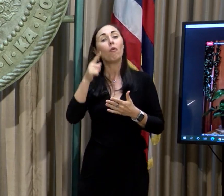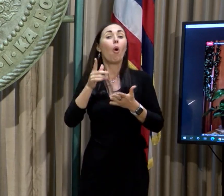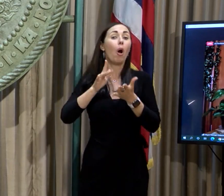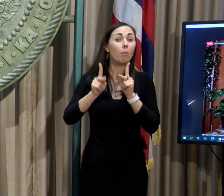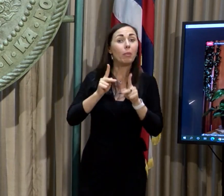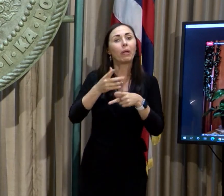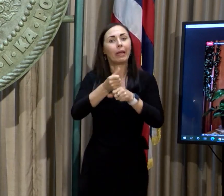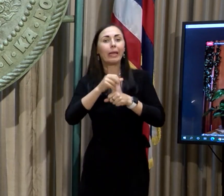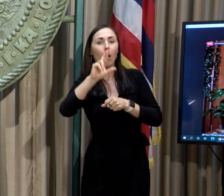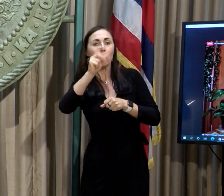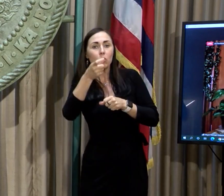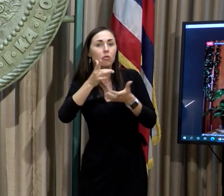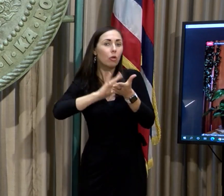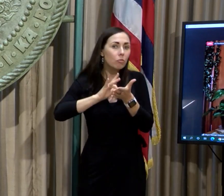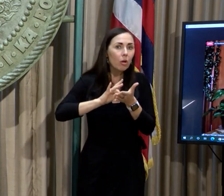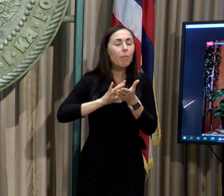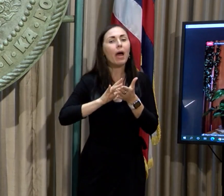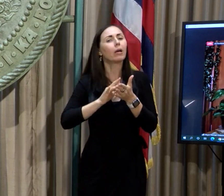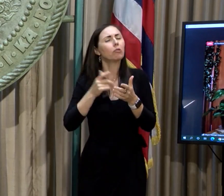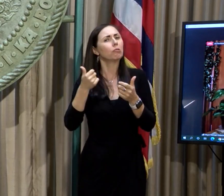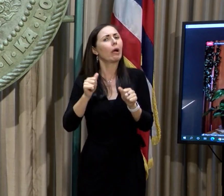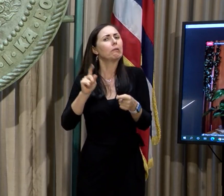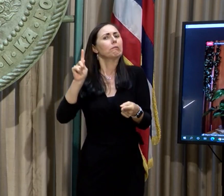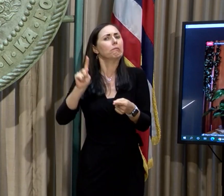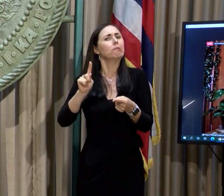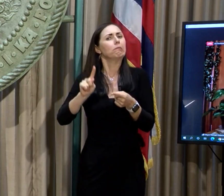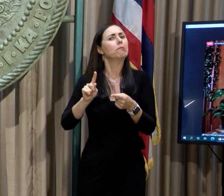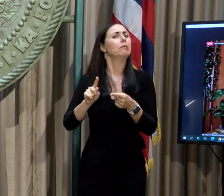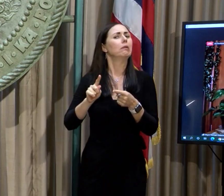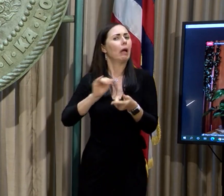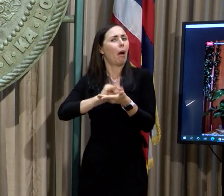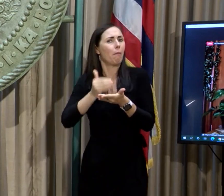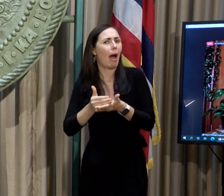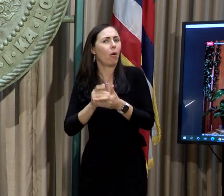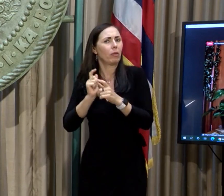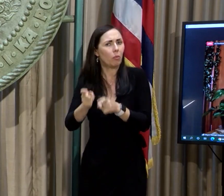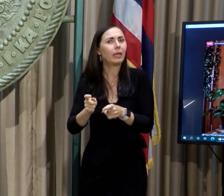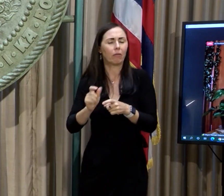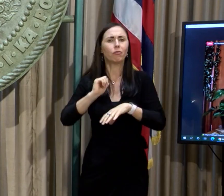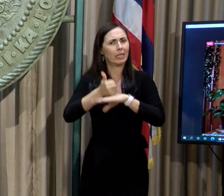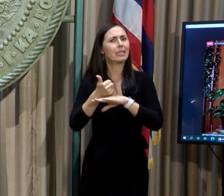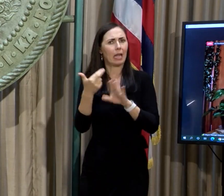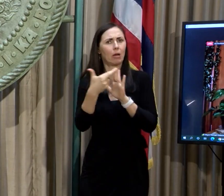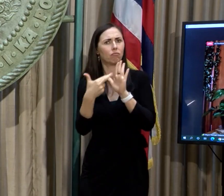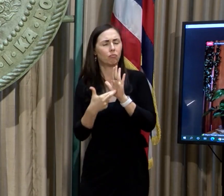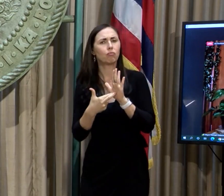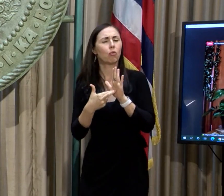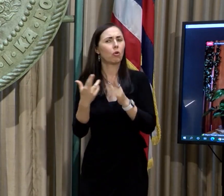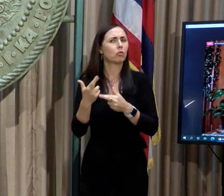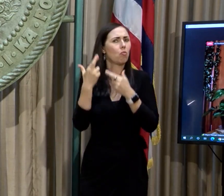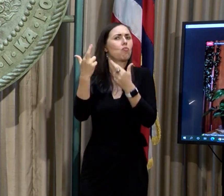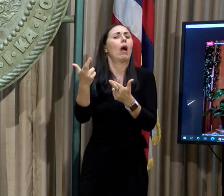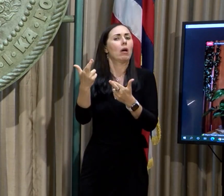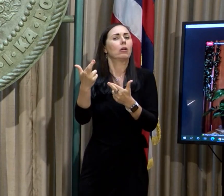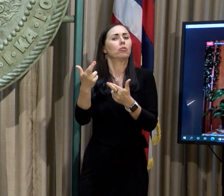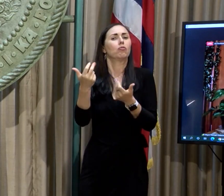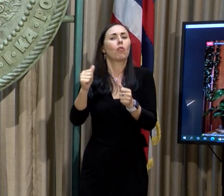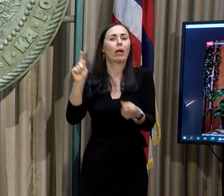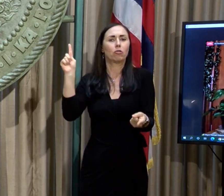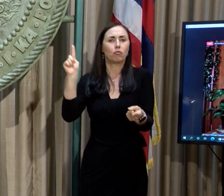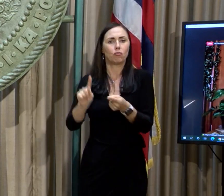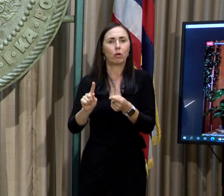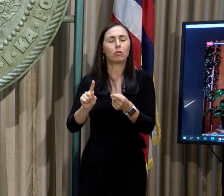prescriptions and implemented a lot of the recommendations that minimize opioid